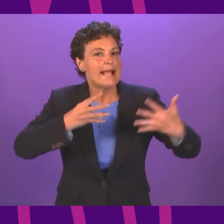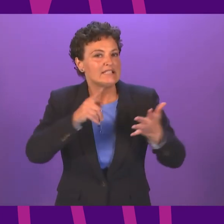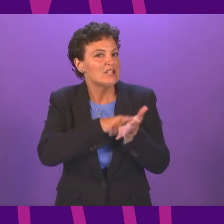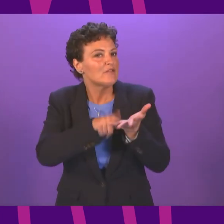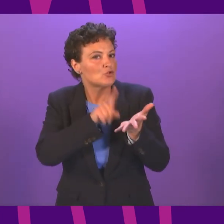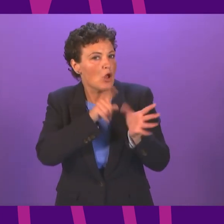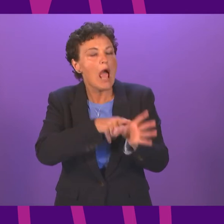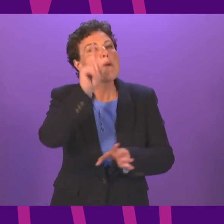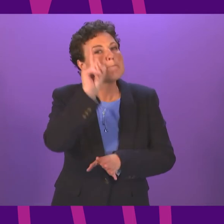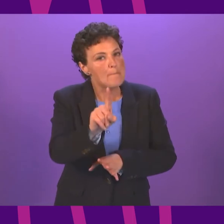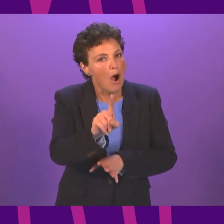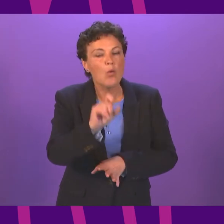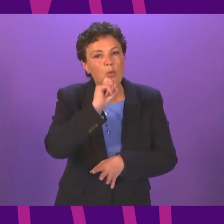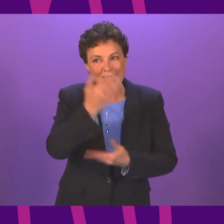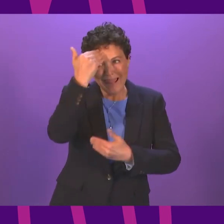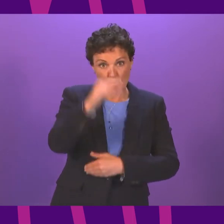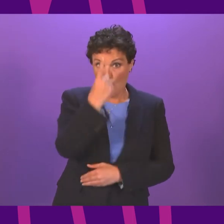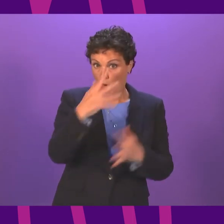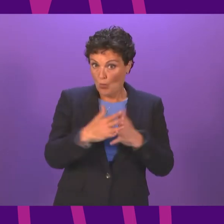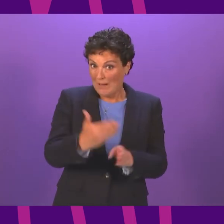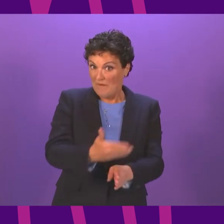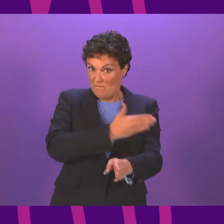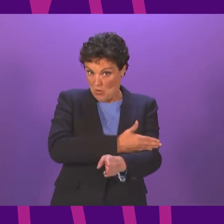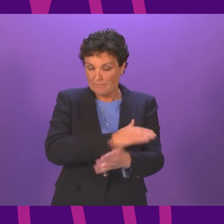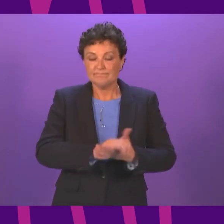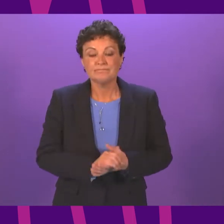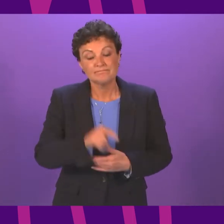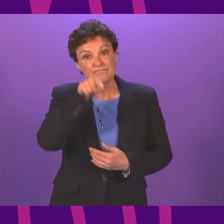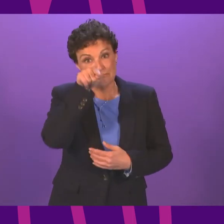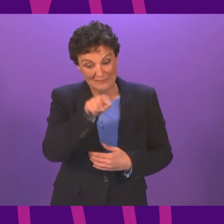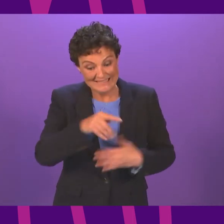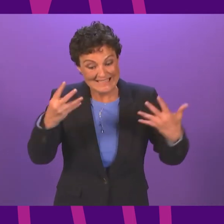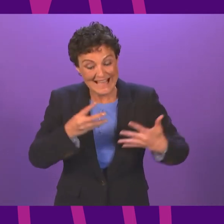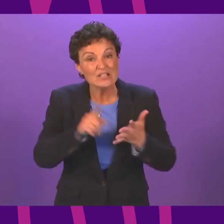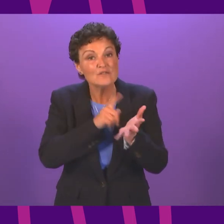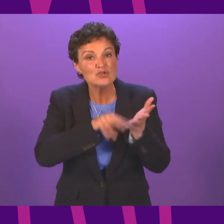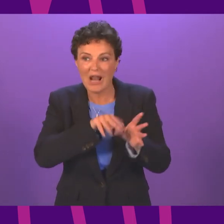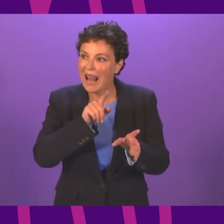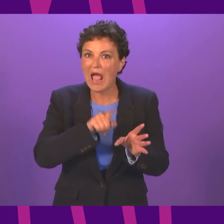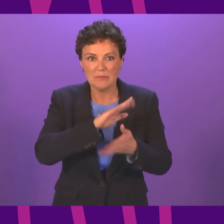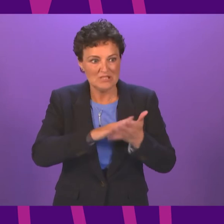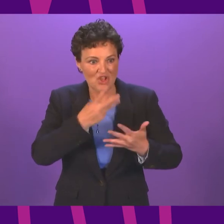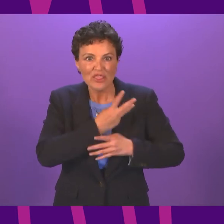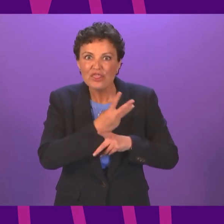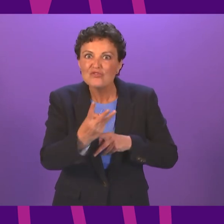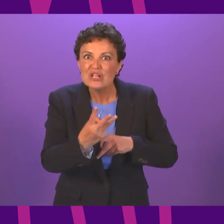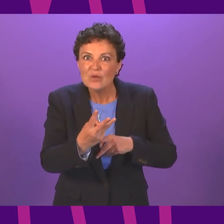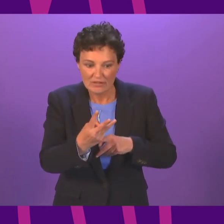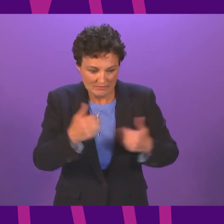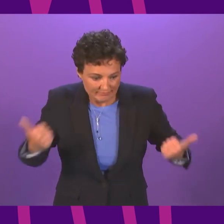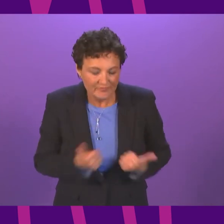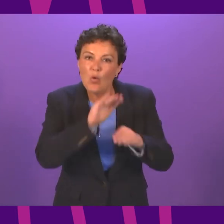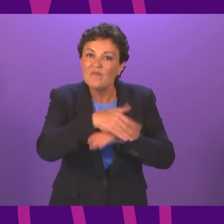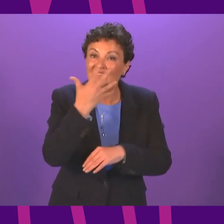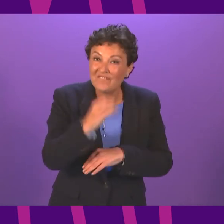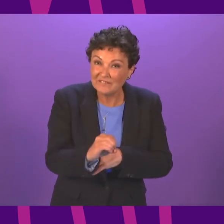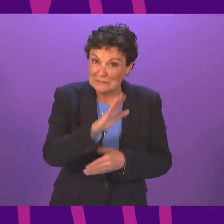week in advance as usual. By the 19th of July, three weeks will have elapsed since the completion of the vaccination programme for over 50s, which